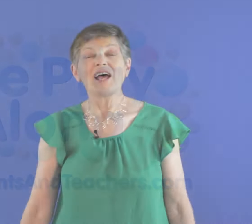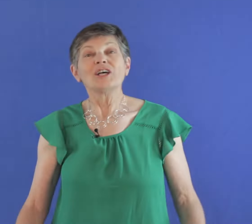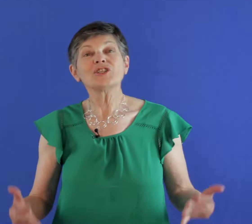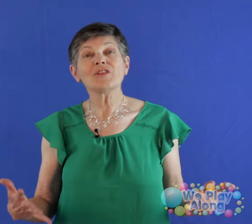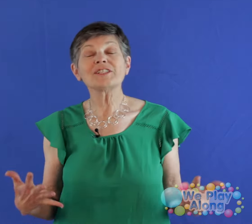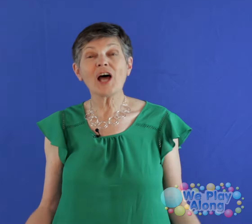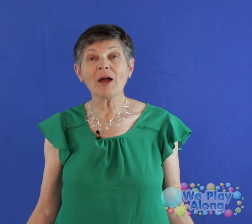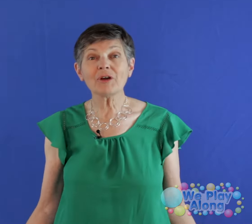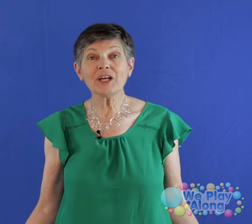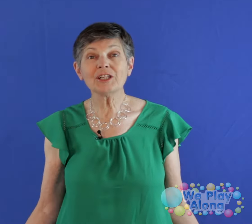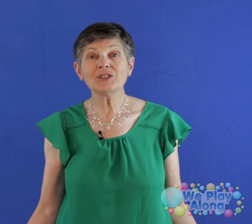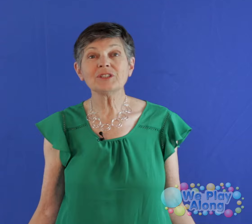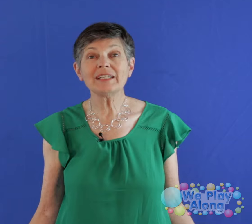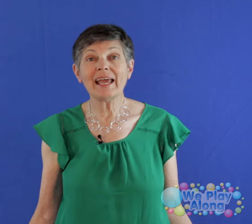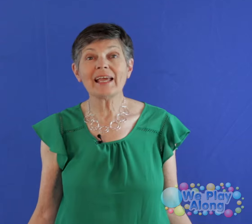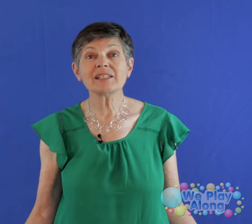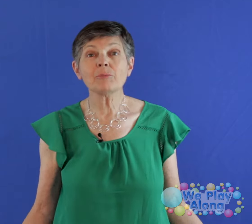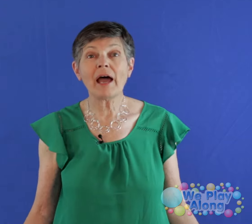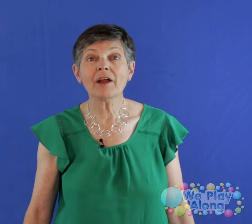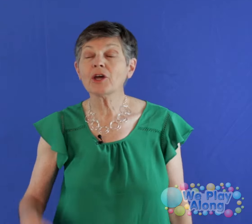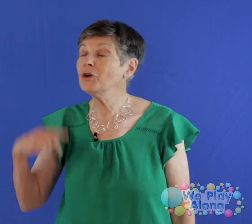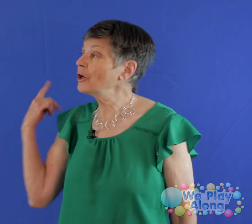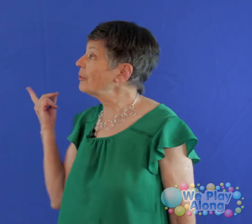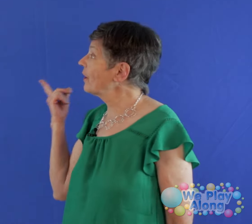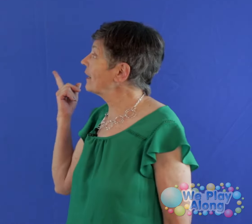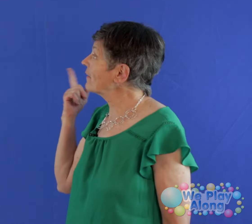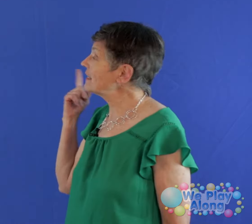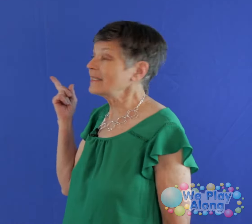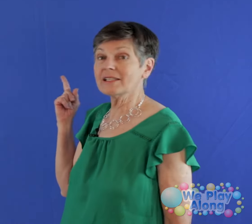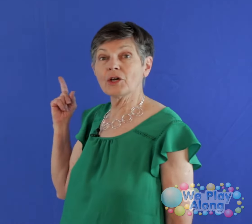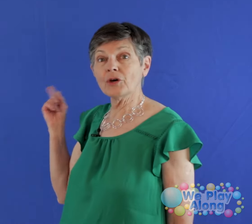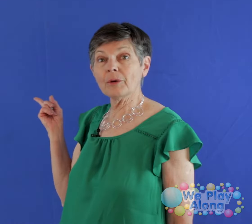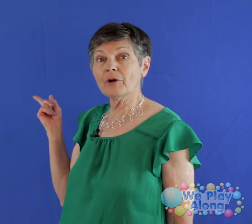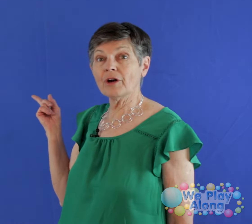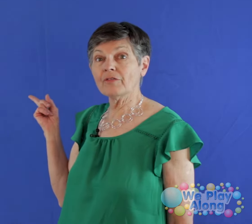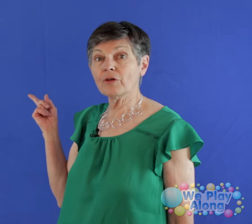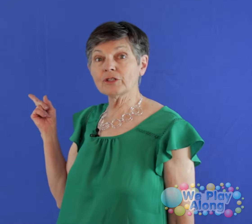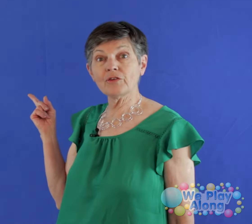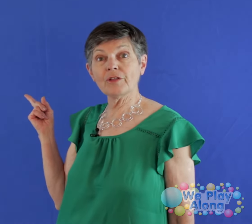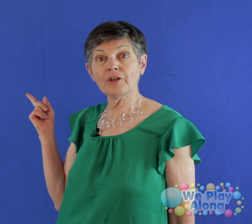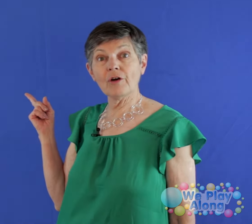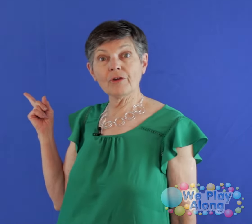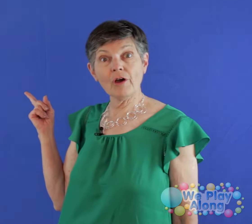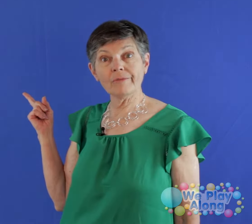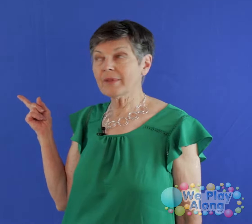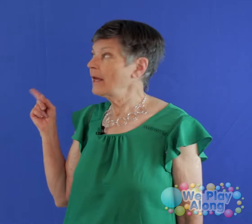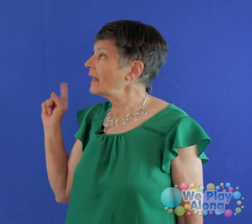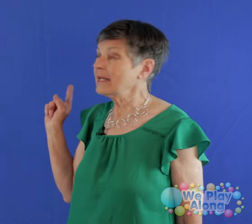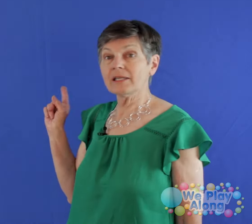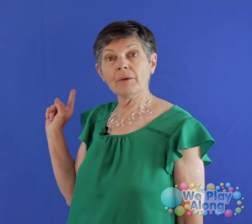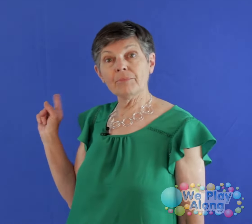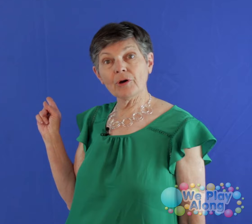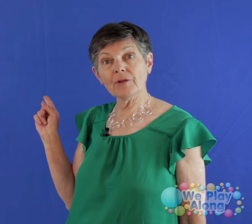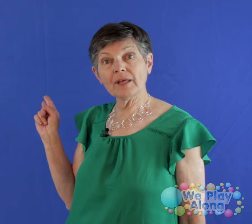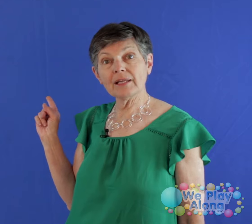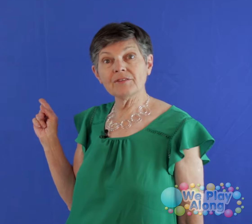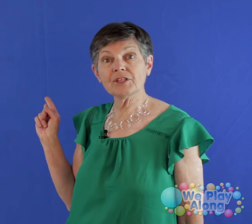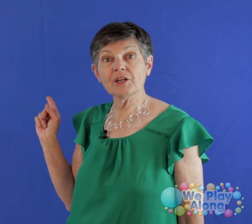So the song we're going to do today is about a Kookaburra. Now this is a Kookaburra for those of you that don't know. It's a bird that lives in